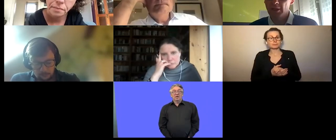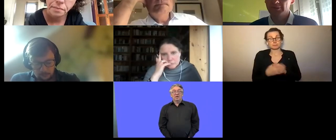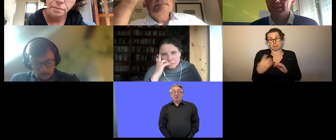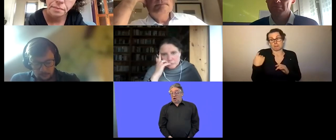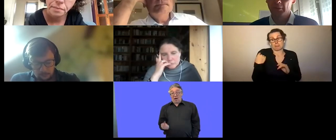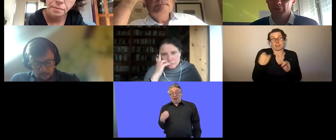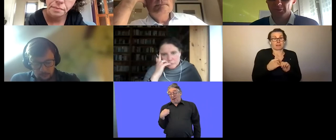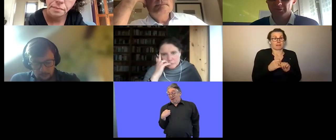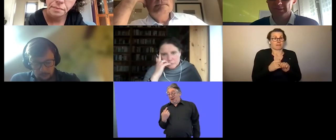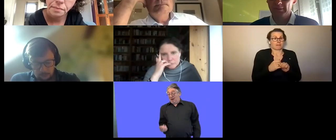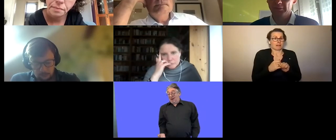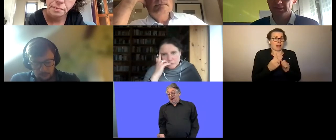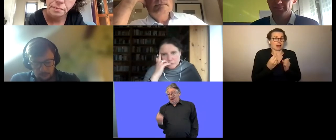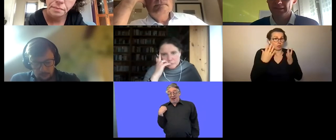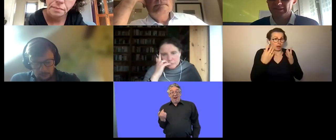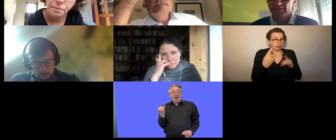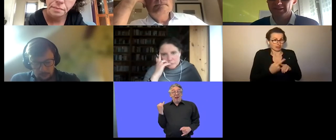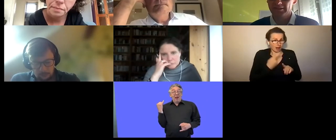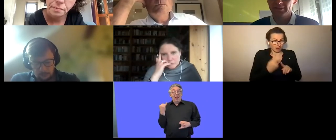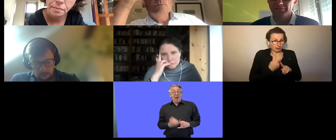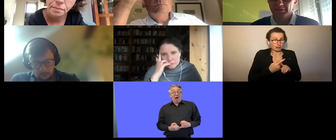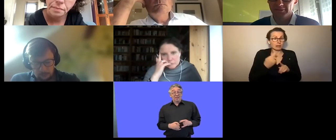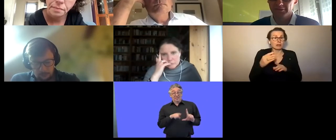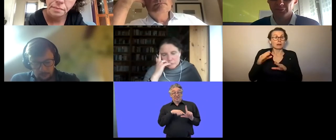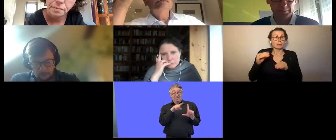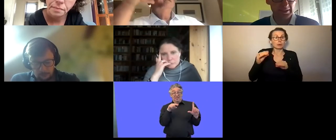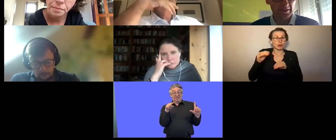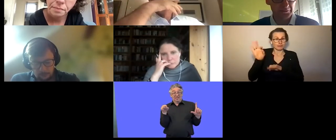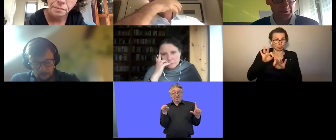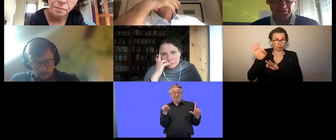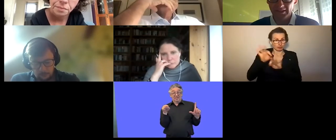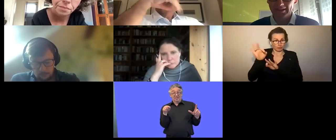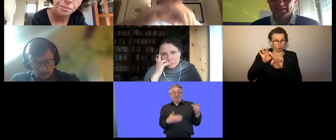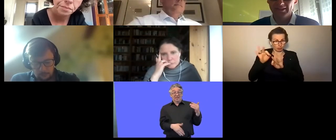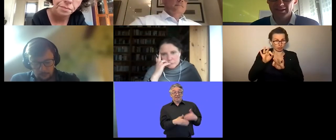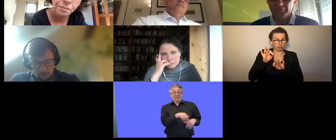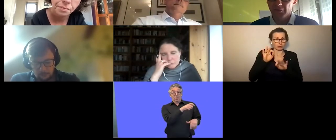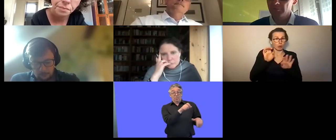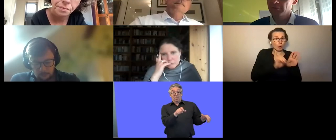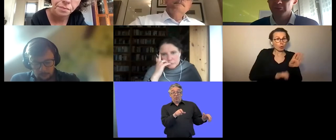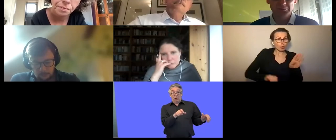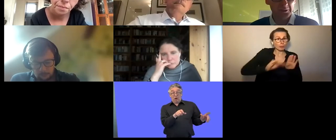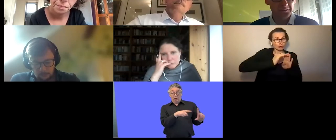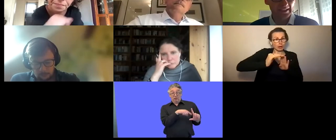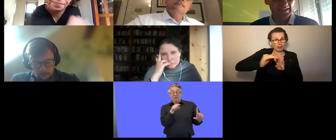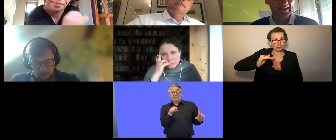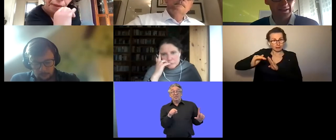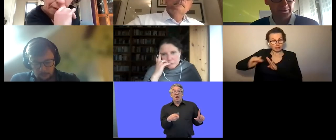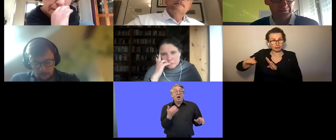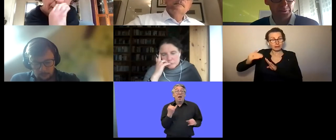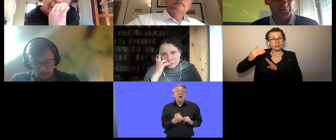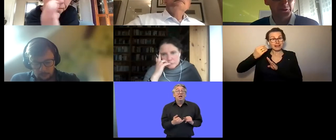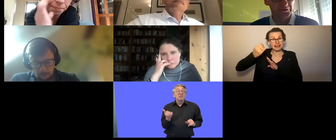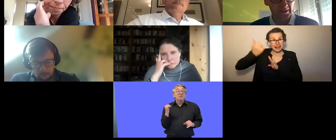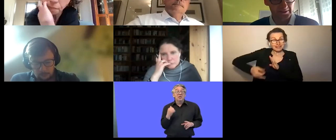about the employment of people with disabilities in the different european countries date from 2011